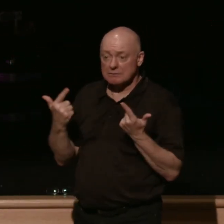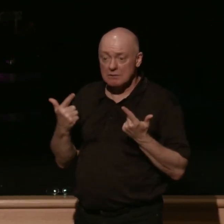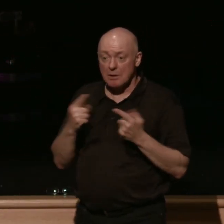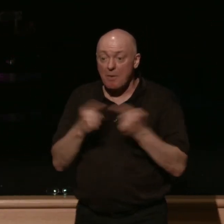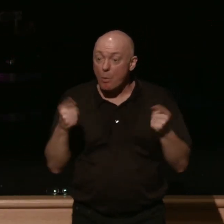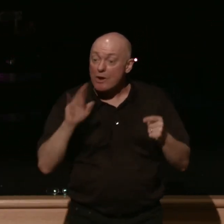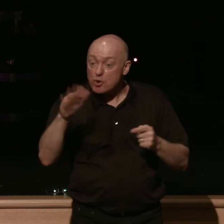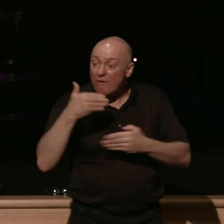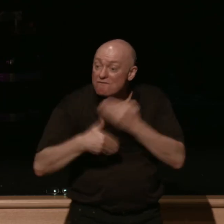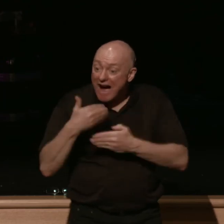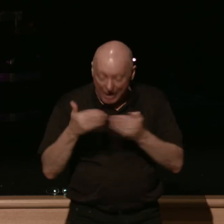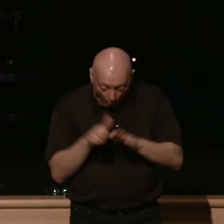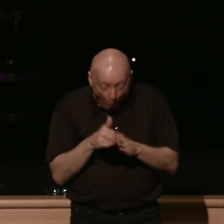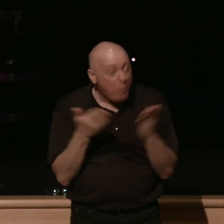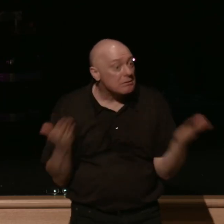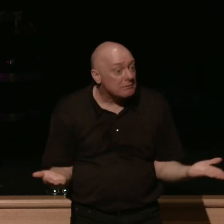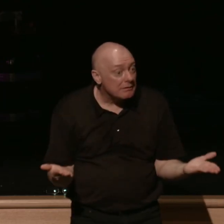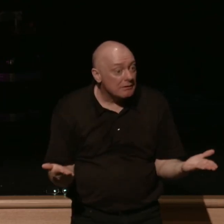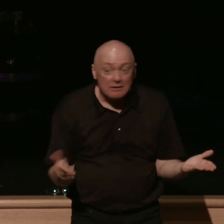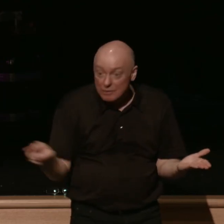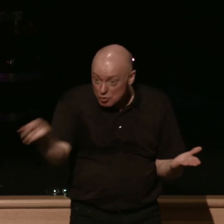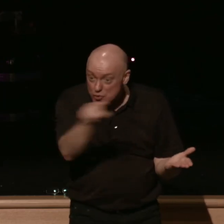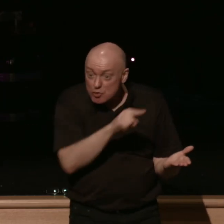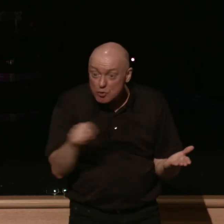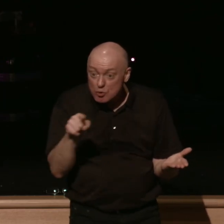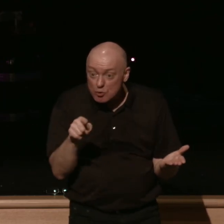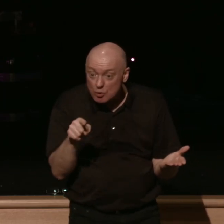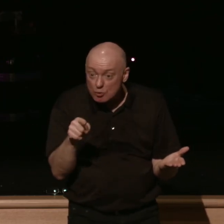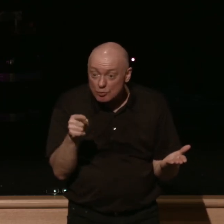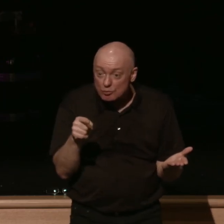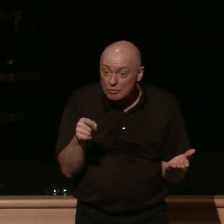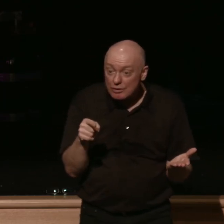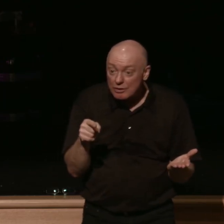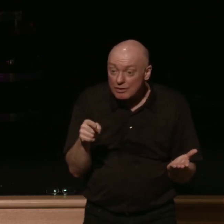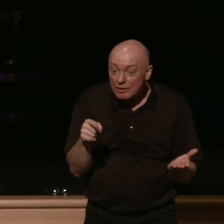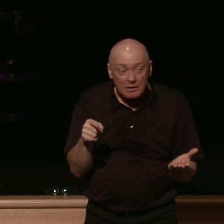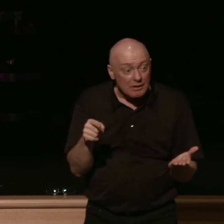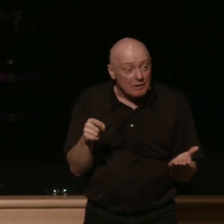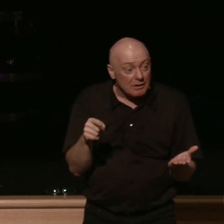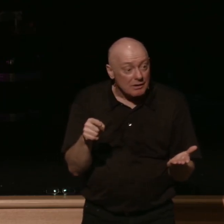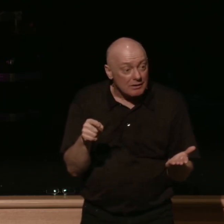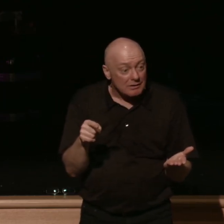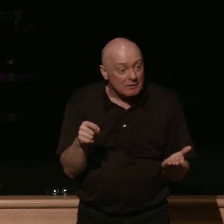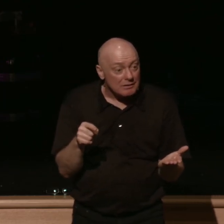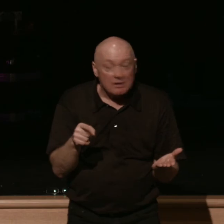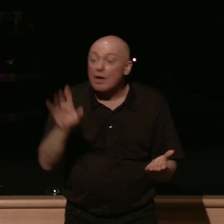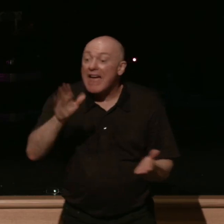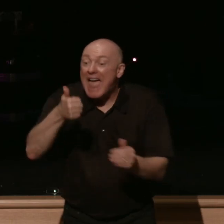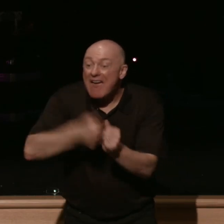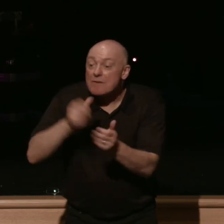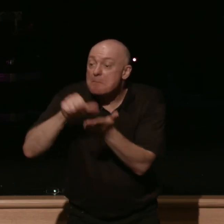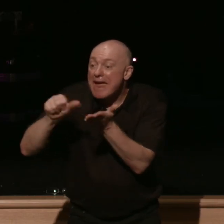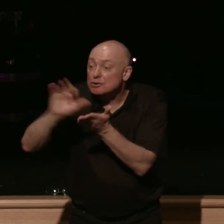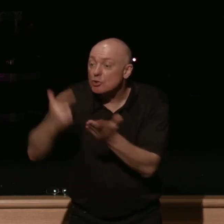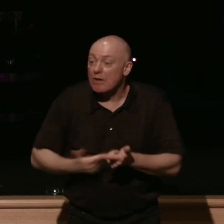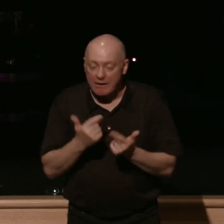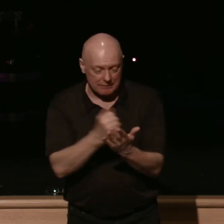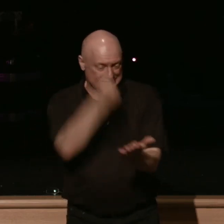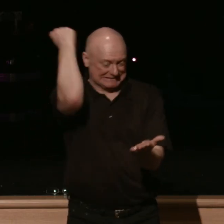when that file is opened and the record of your life is put before there will be stamped on every page in blood